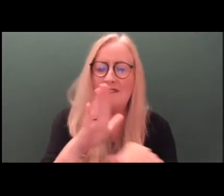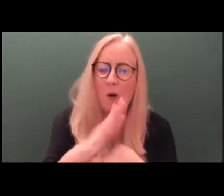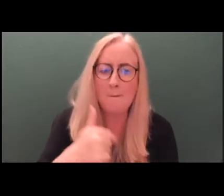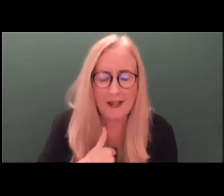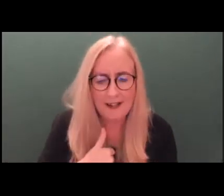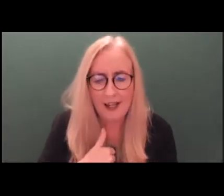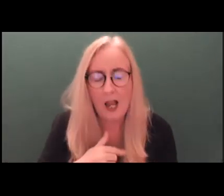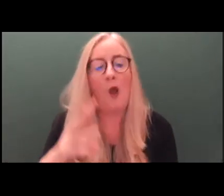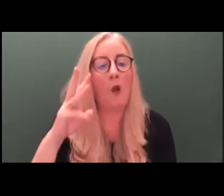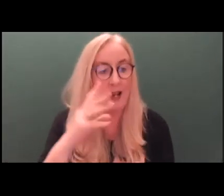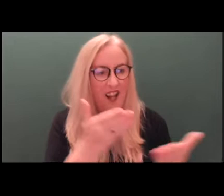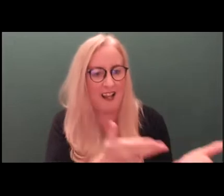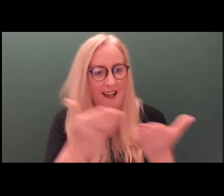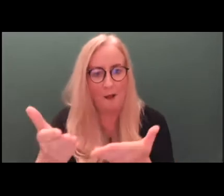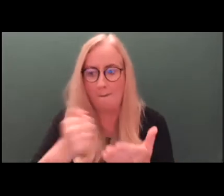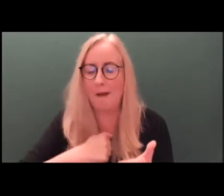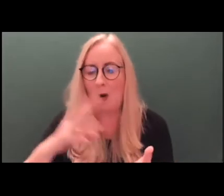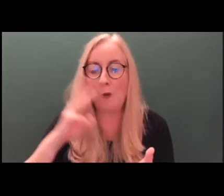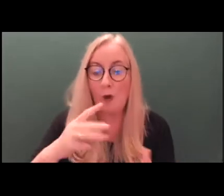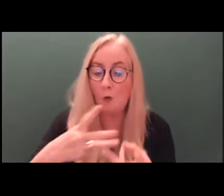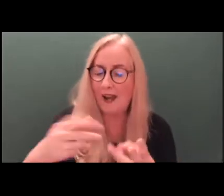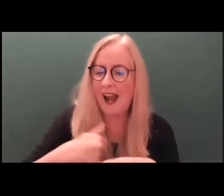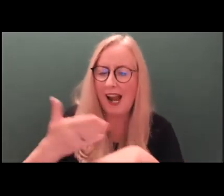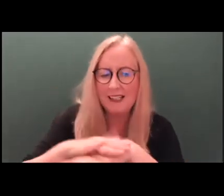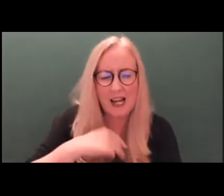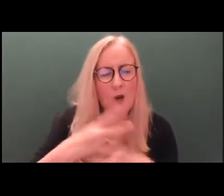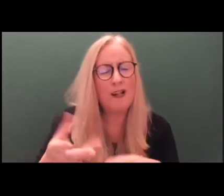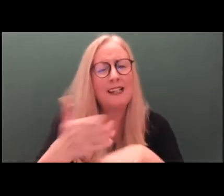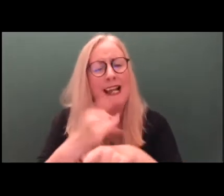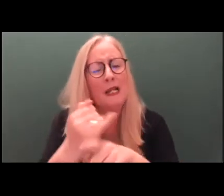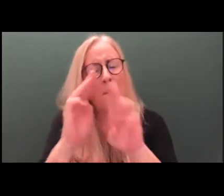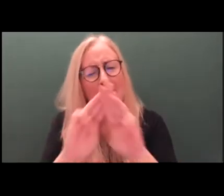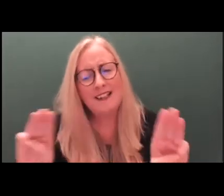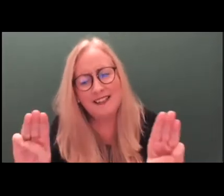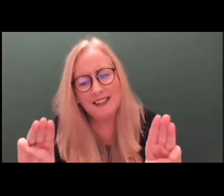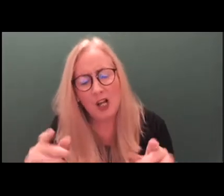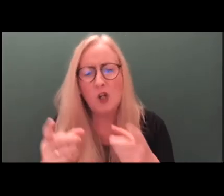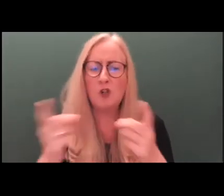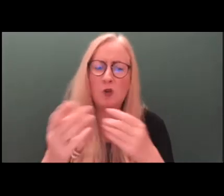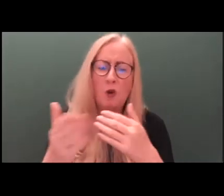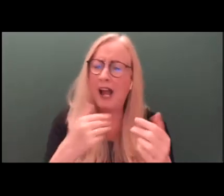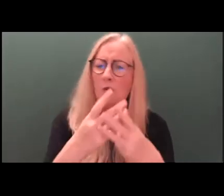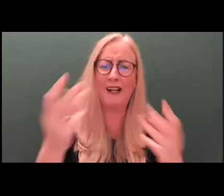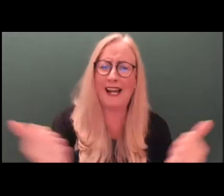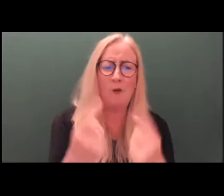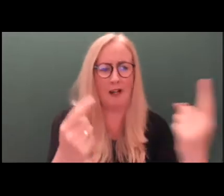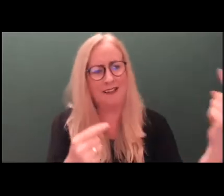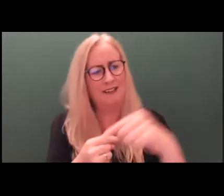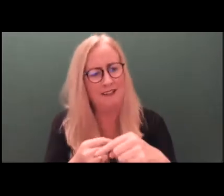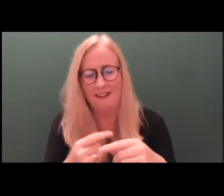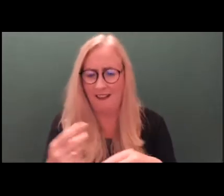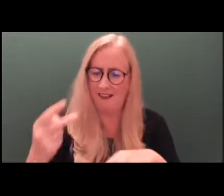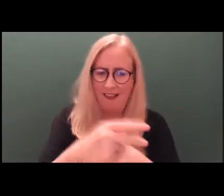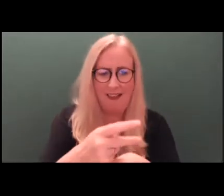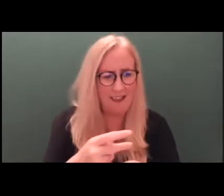when I no longer can. When I die, I want to die in peace and do not want anyone to come along jumping on me to try